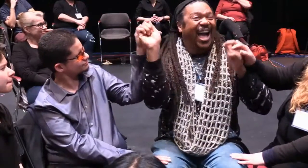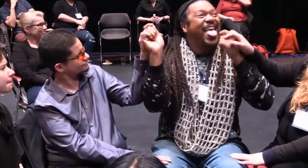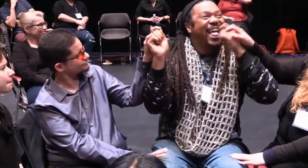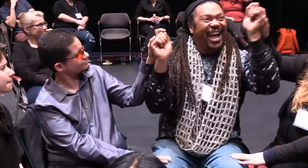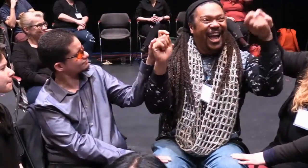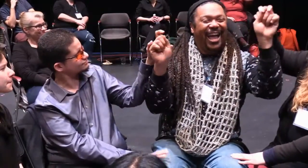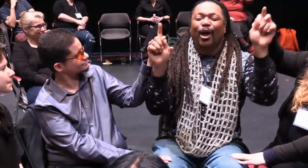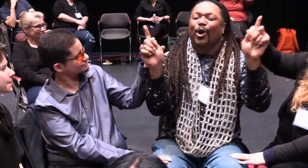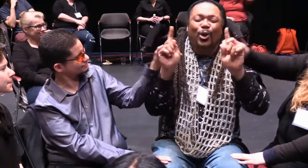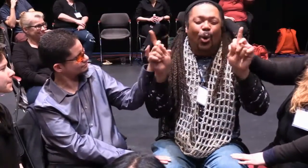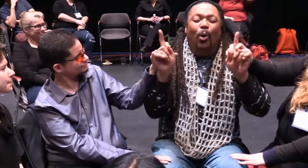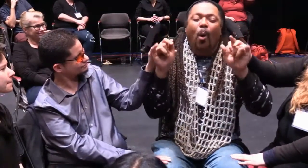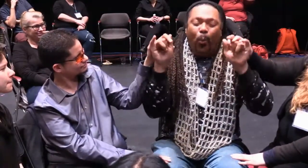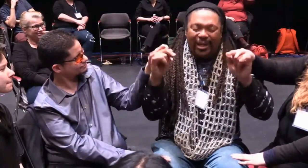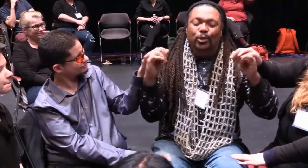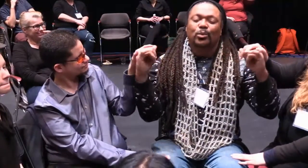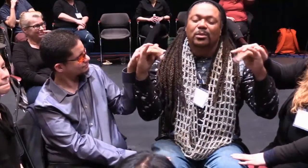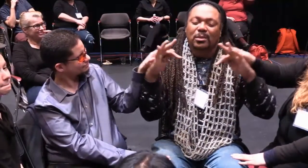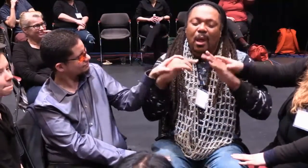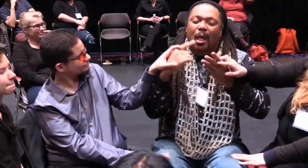And it doesn't stop. There's no checklist.